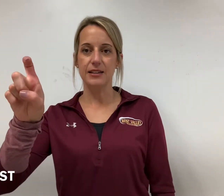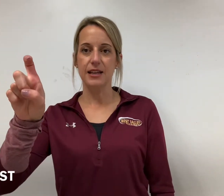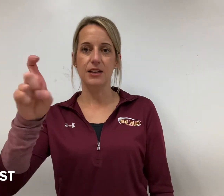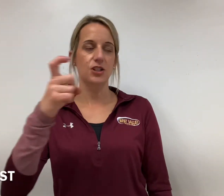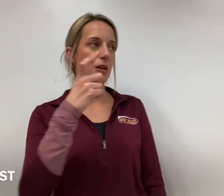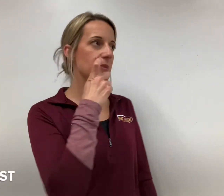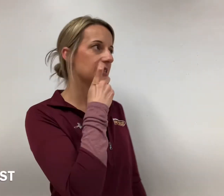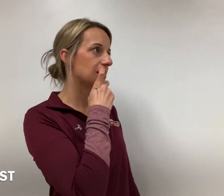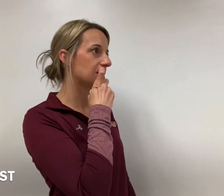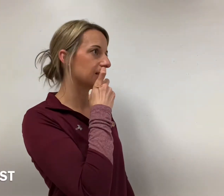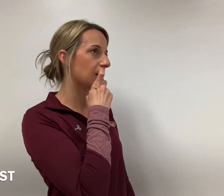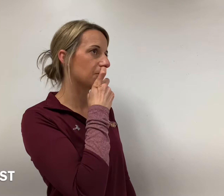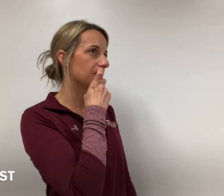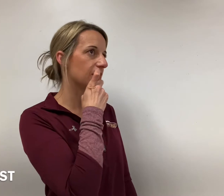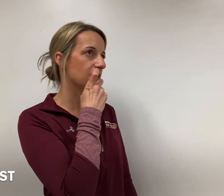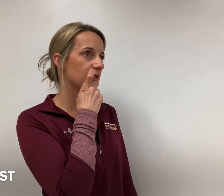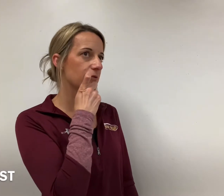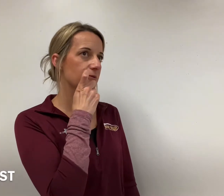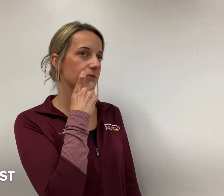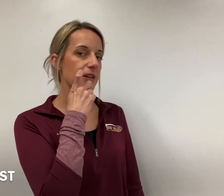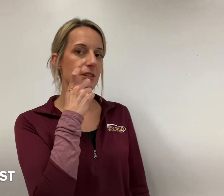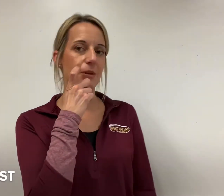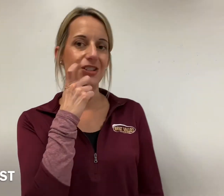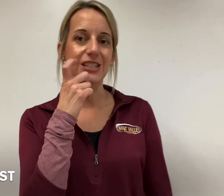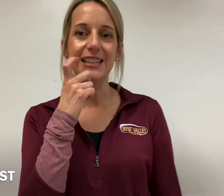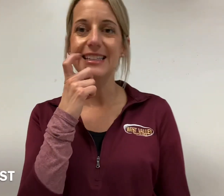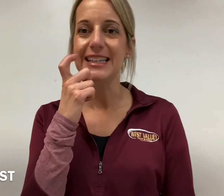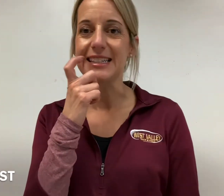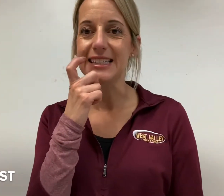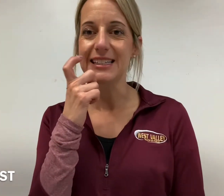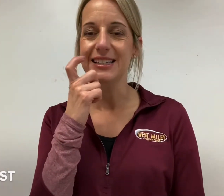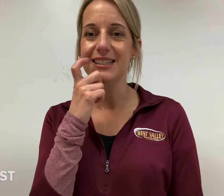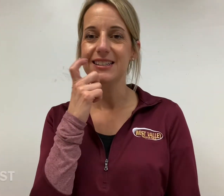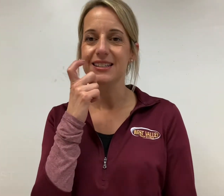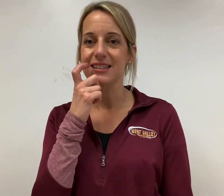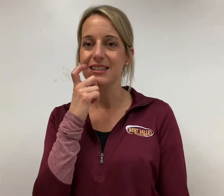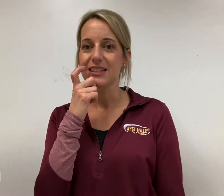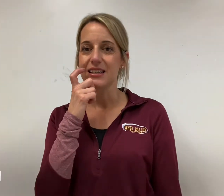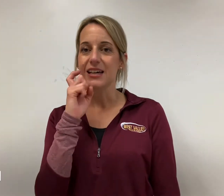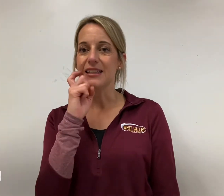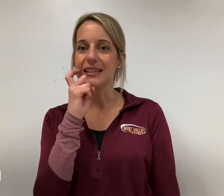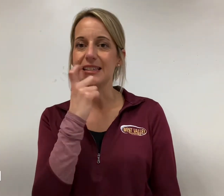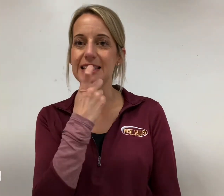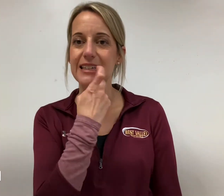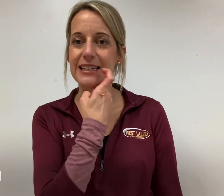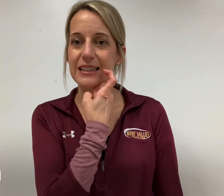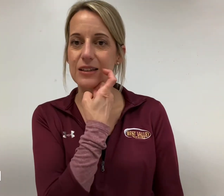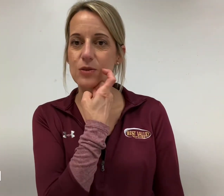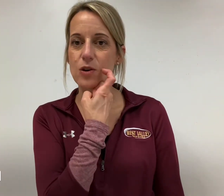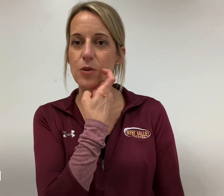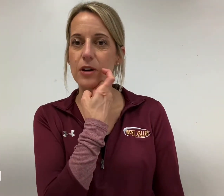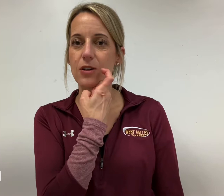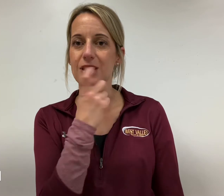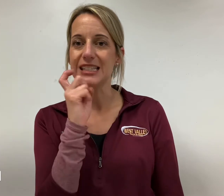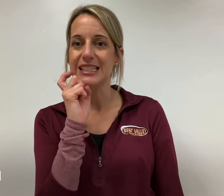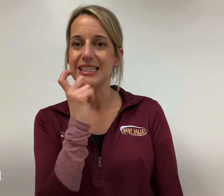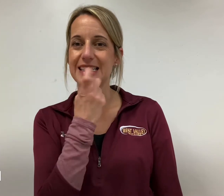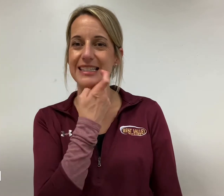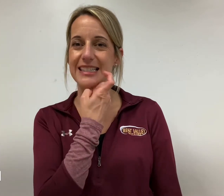handshape on tap on the side of your face by your teeth dentist and then teeth goes all the way across teeth